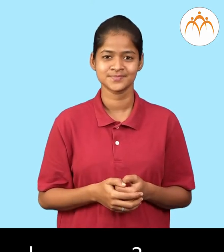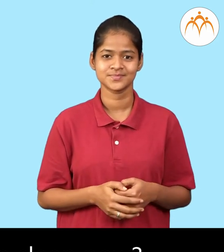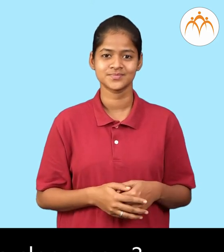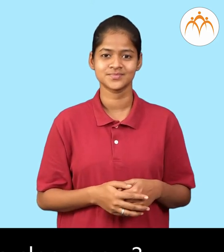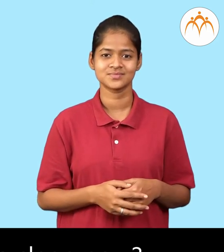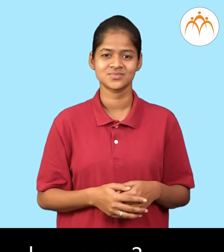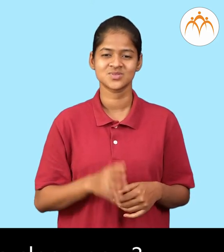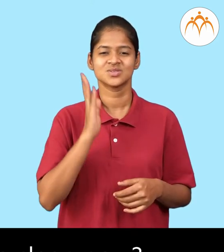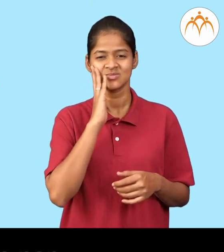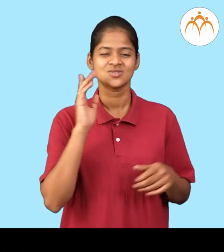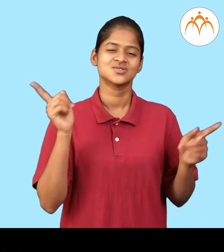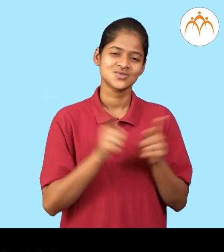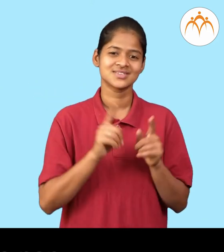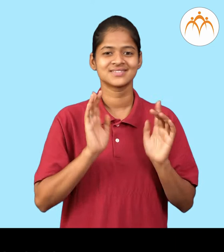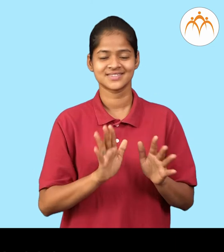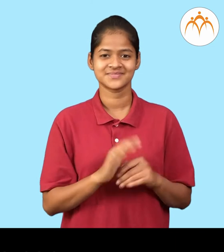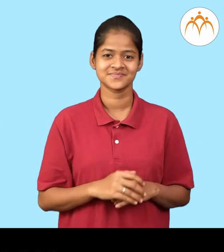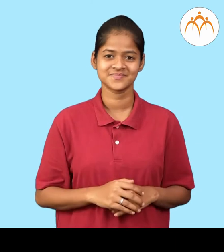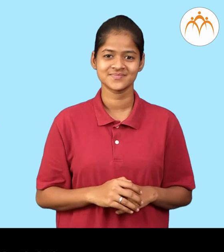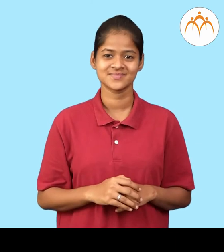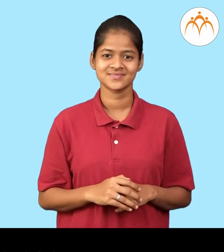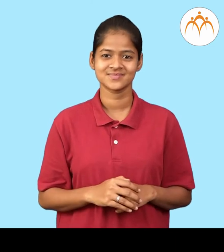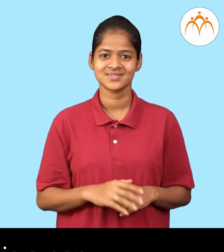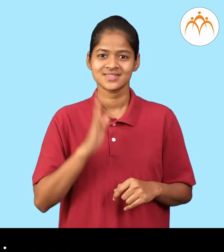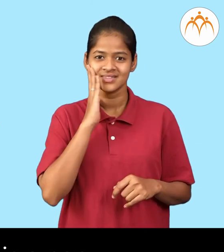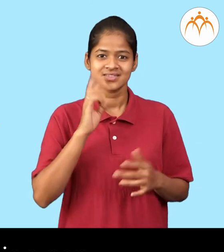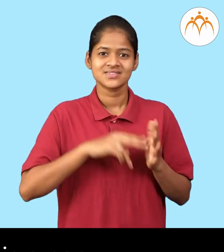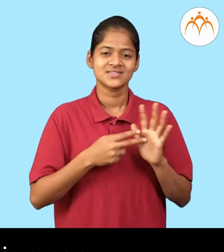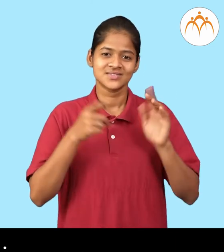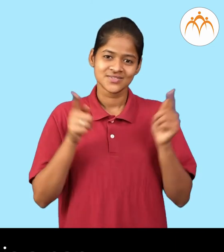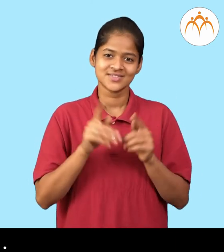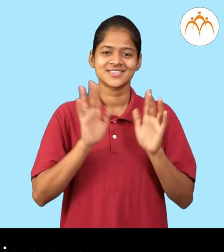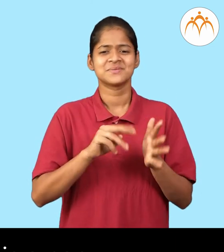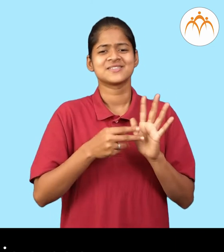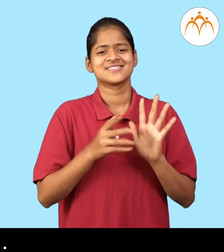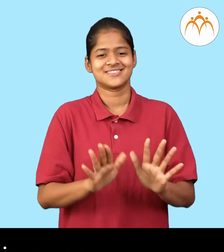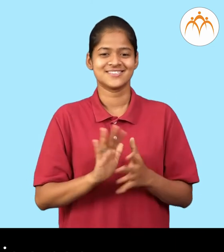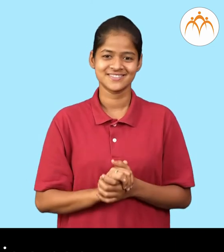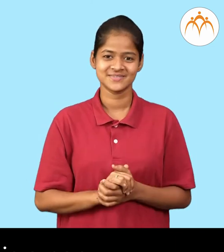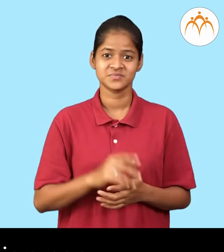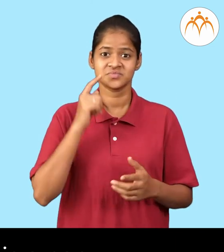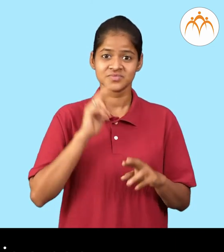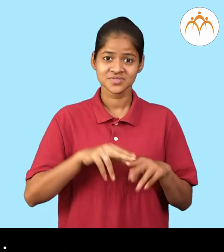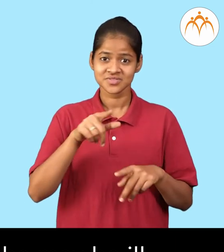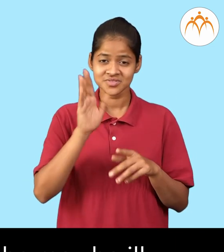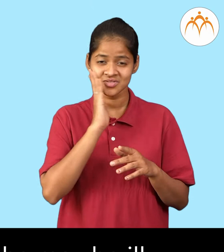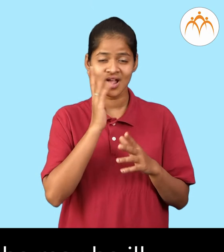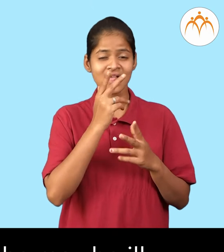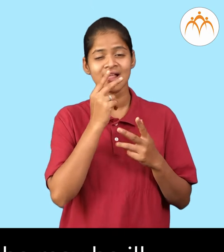She needs a nap. A short sleep is a nap. If she does